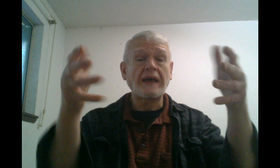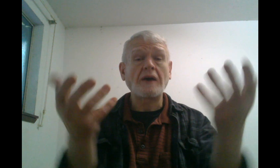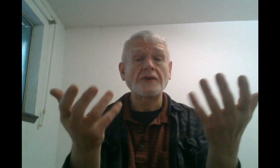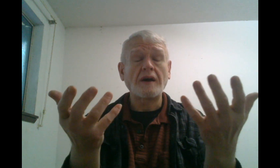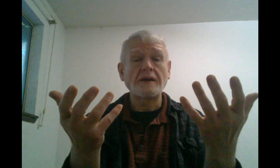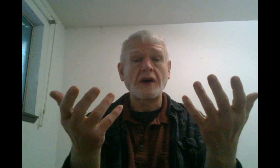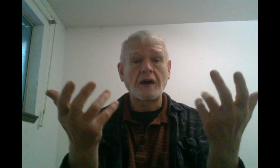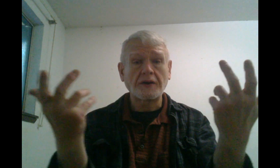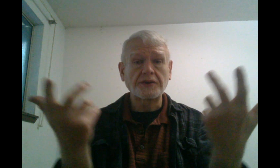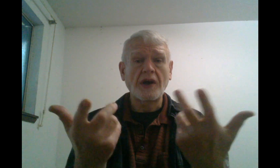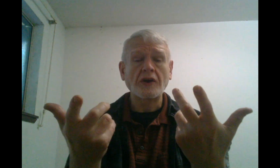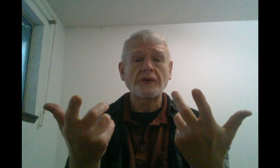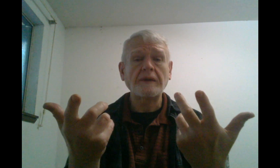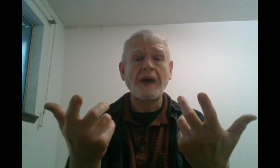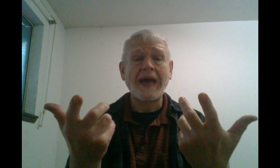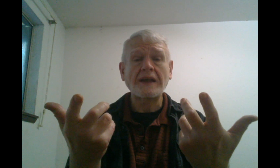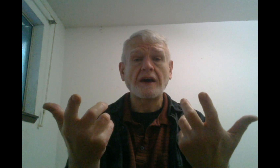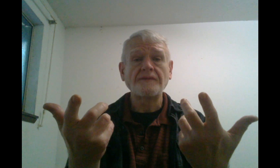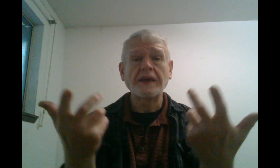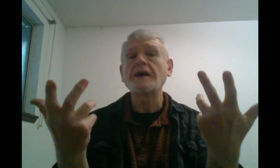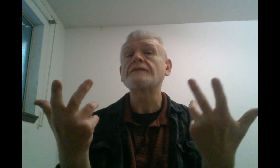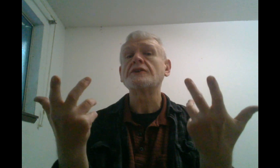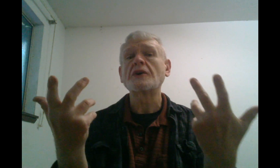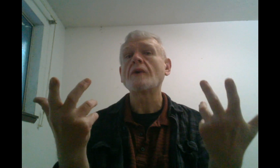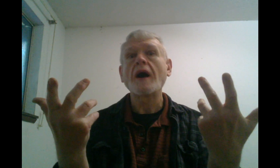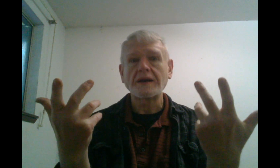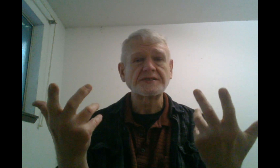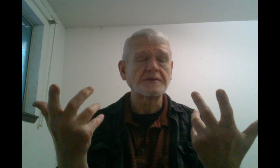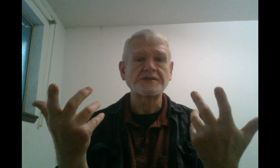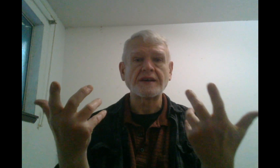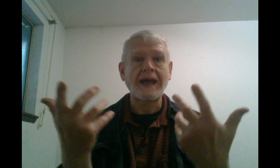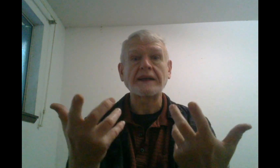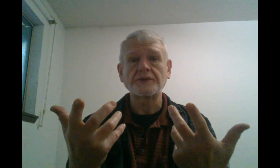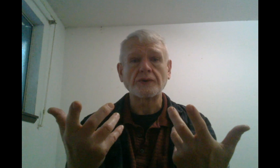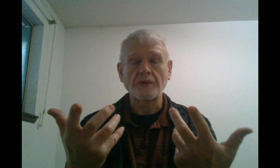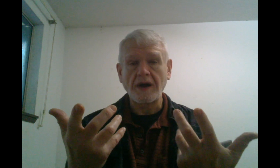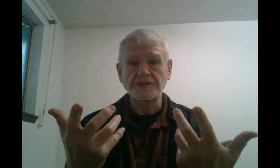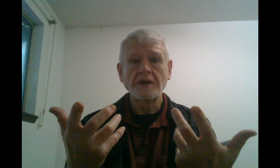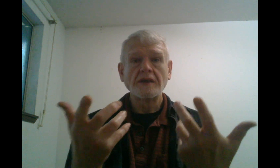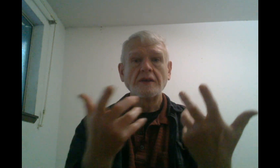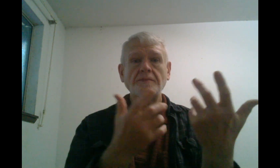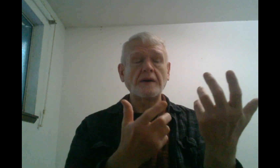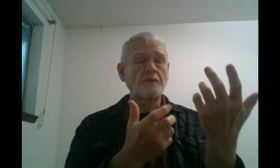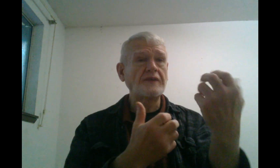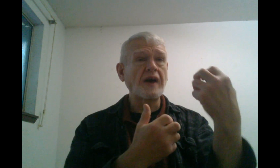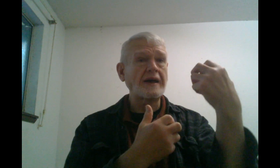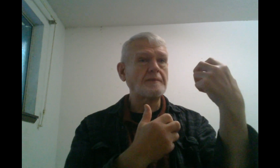out on our concrete pad of the covered garage. So, it's not an actual garage. But we've got,